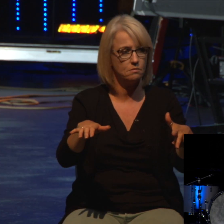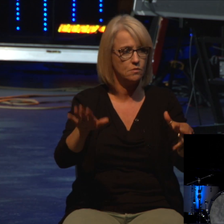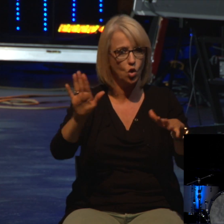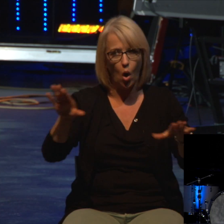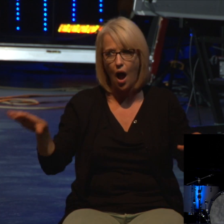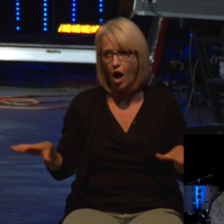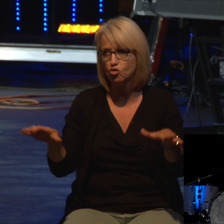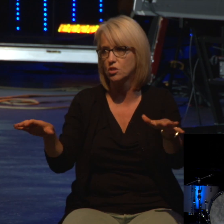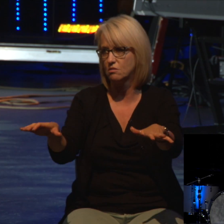that straight.